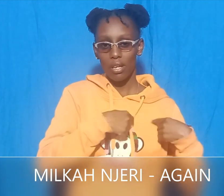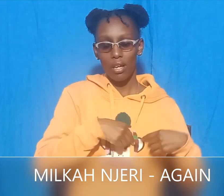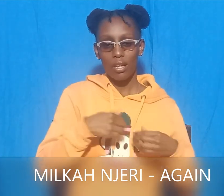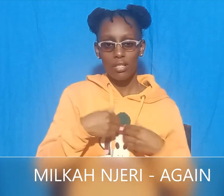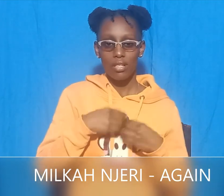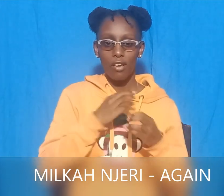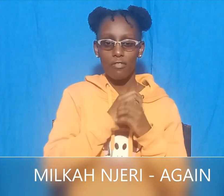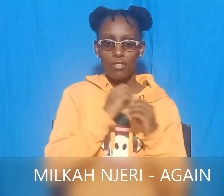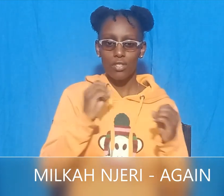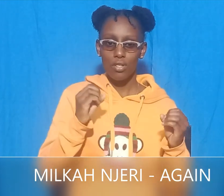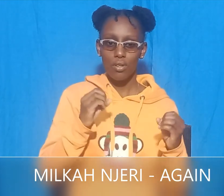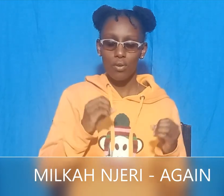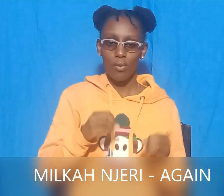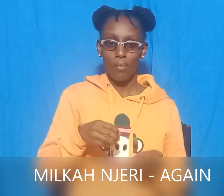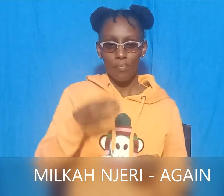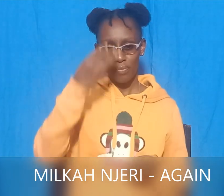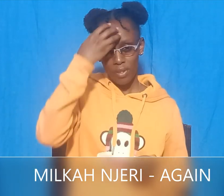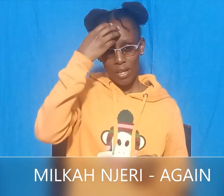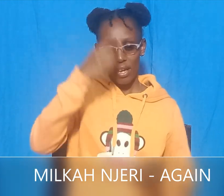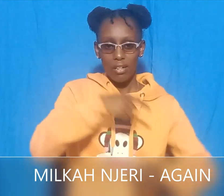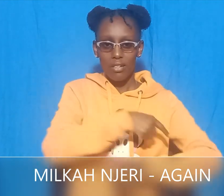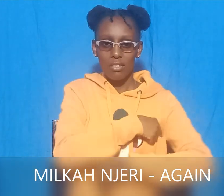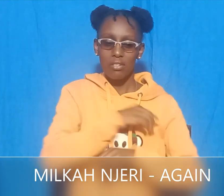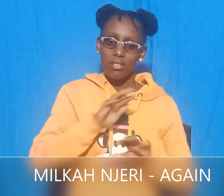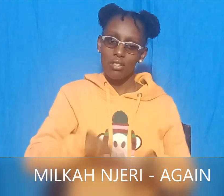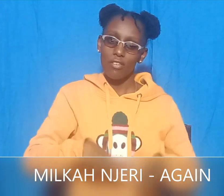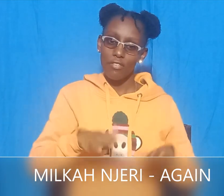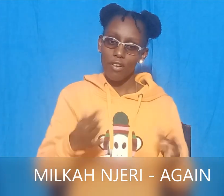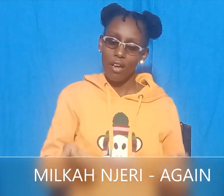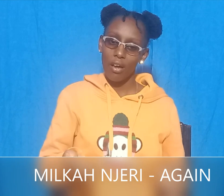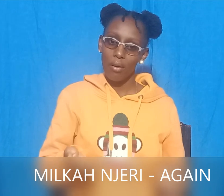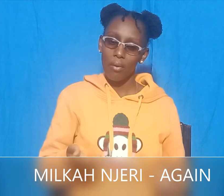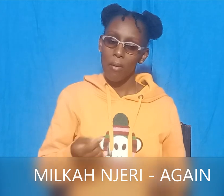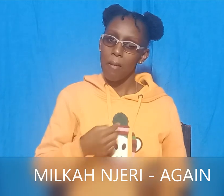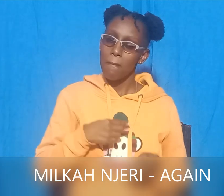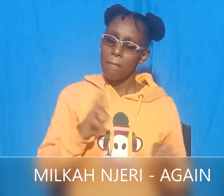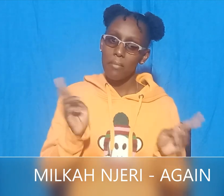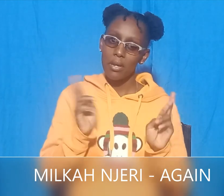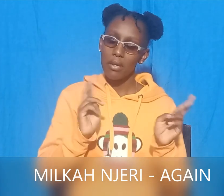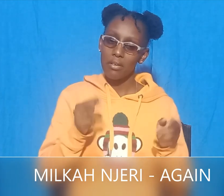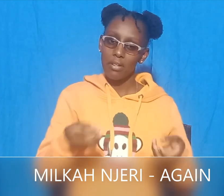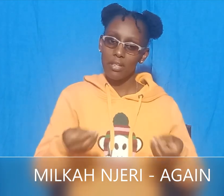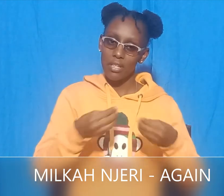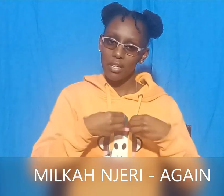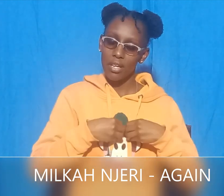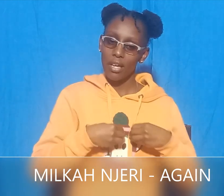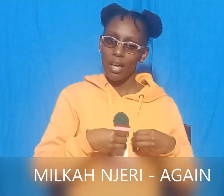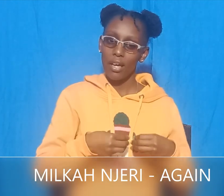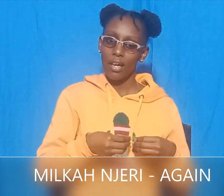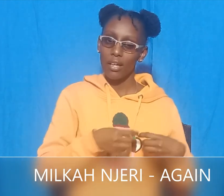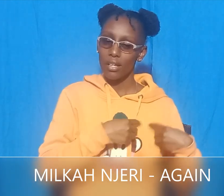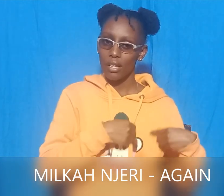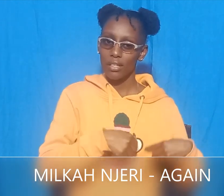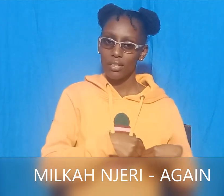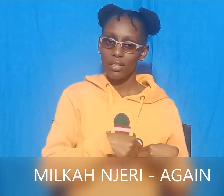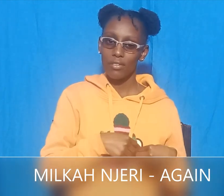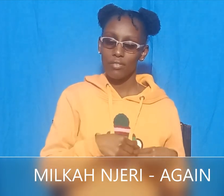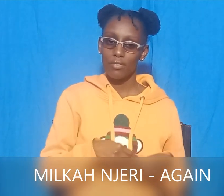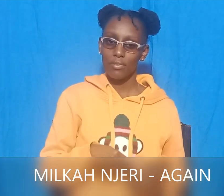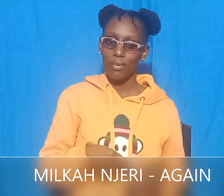How angry will he be? I am ready to give my heart to your chief. Because I am your